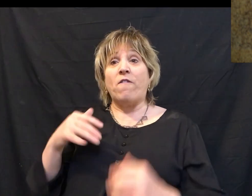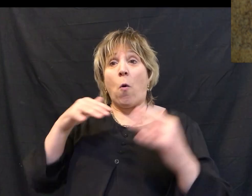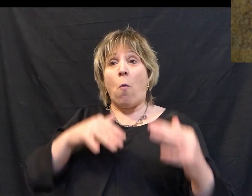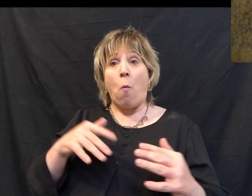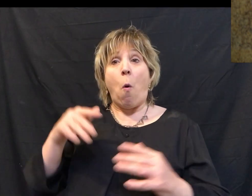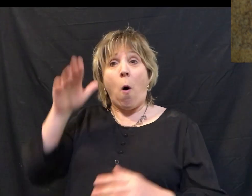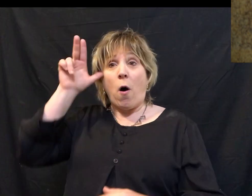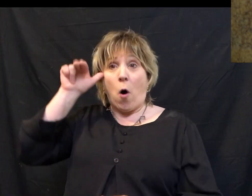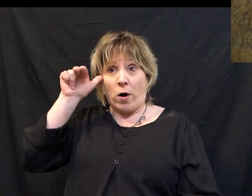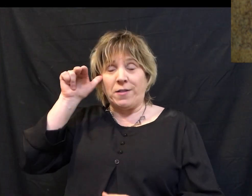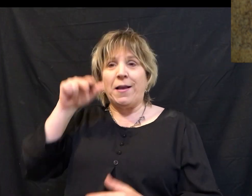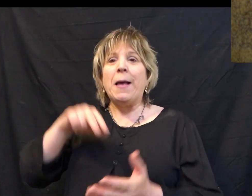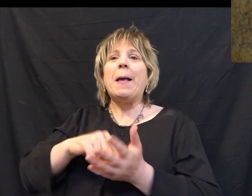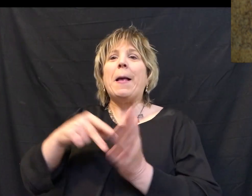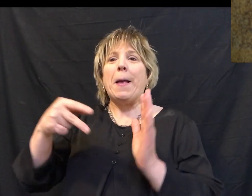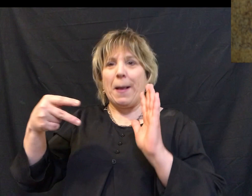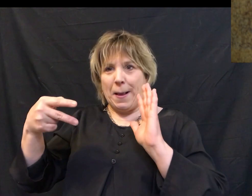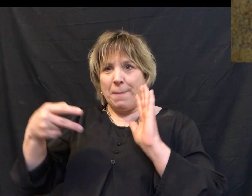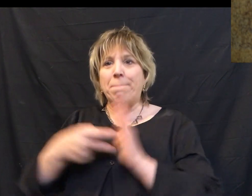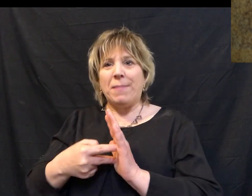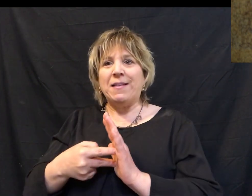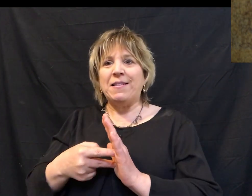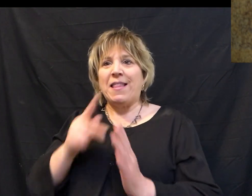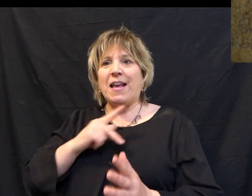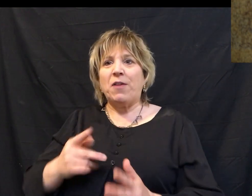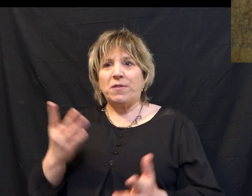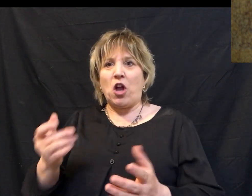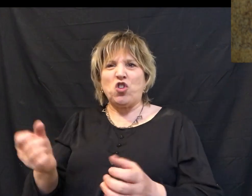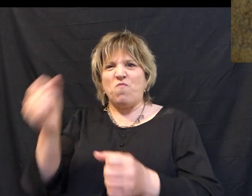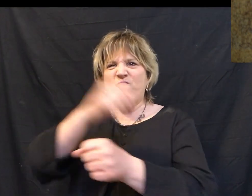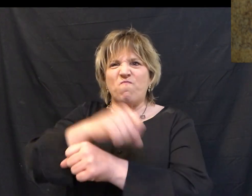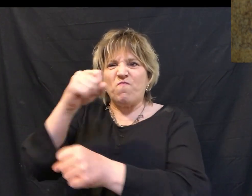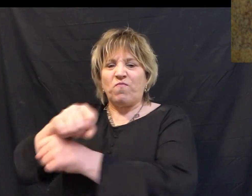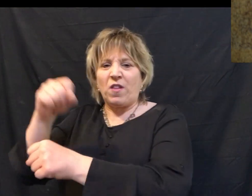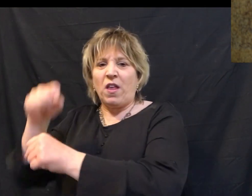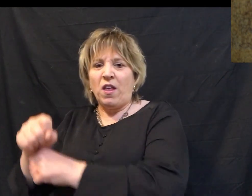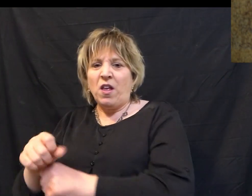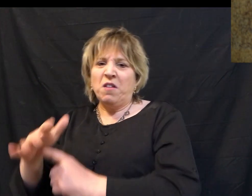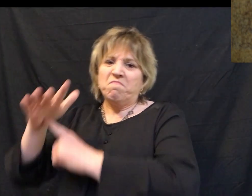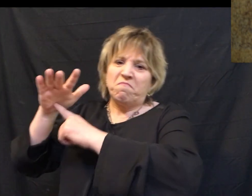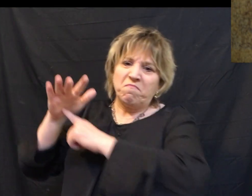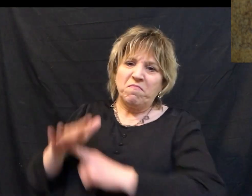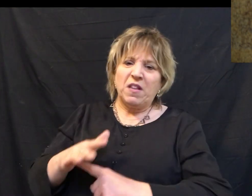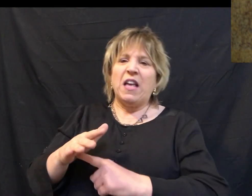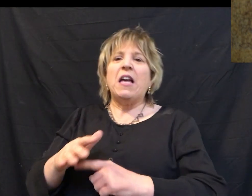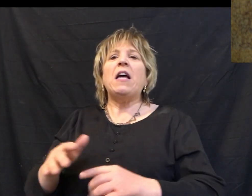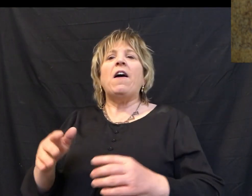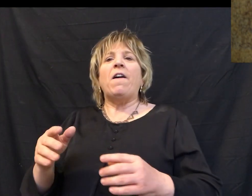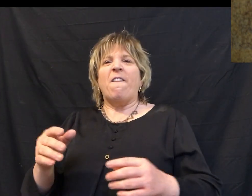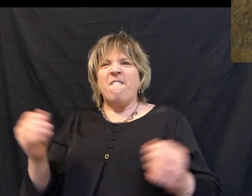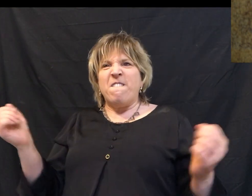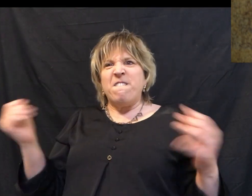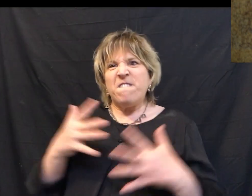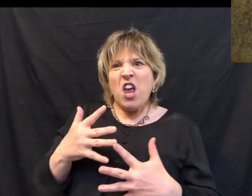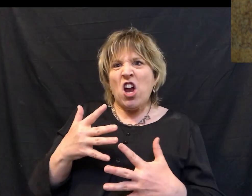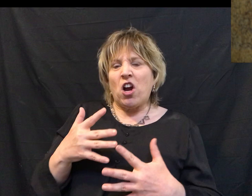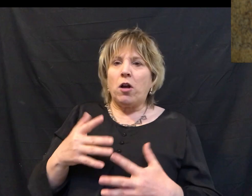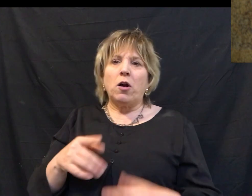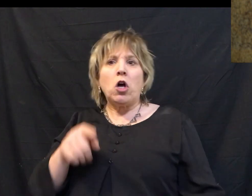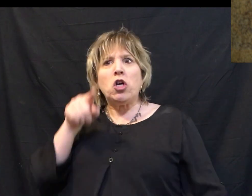war horse, it was a sign that the king was there to conquer and to subjugate and to instill a sense of fear